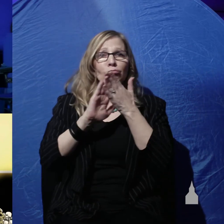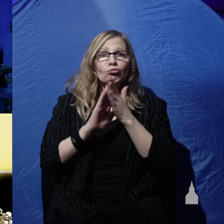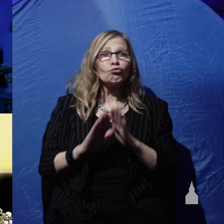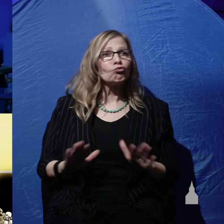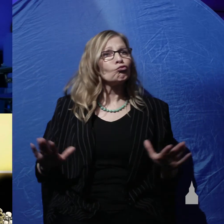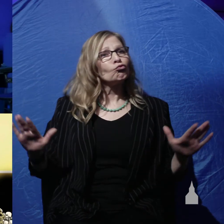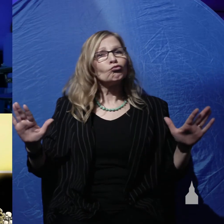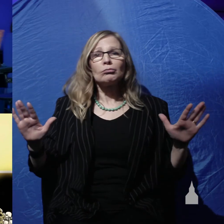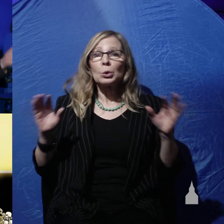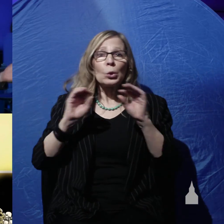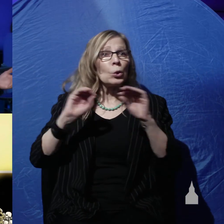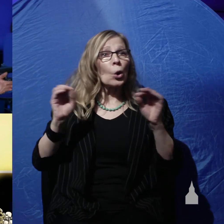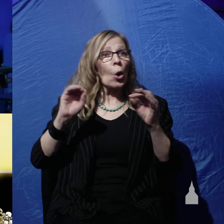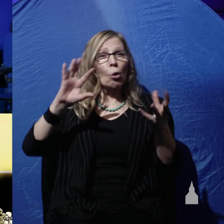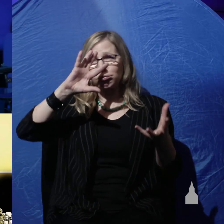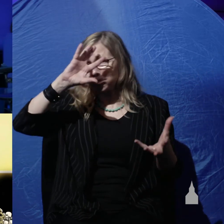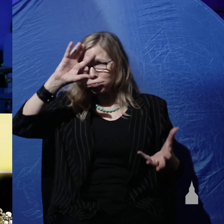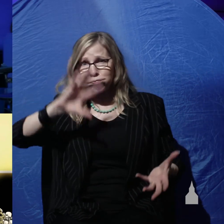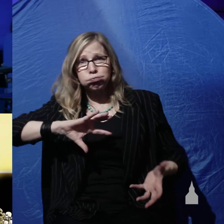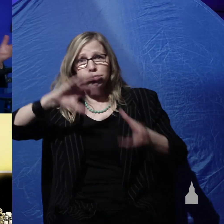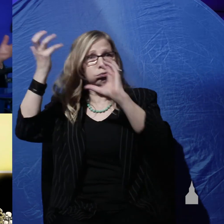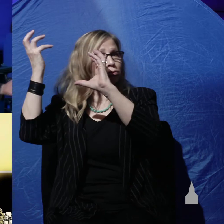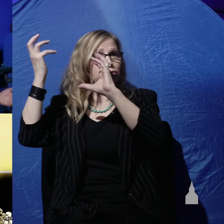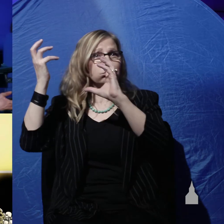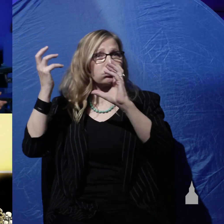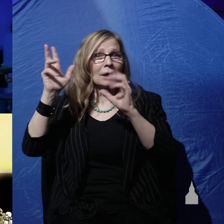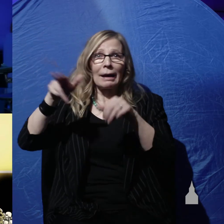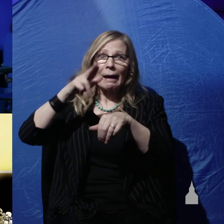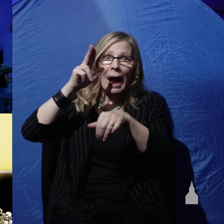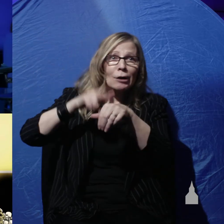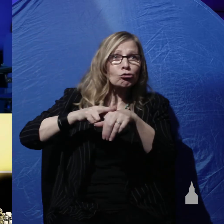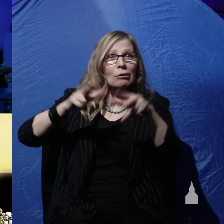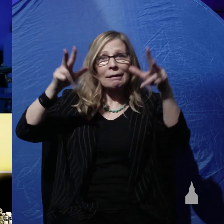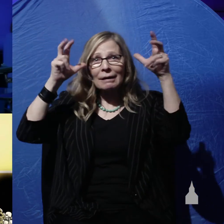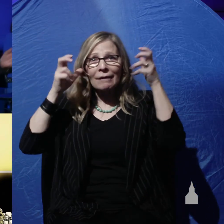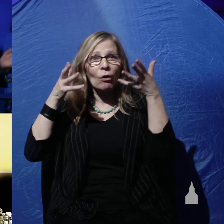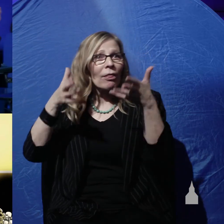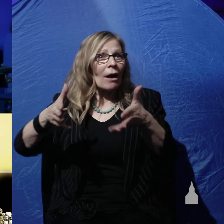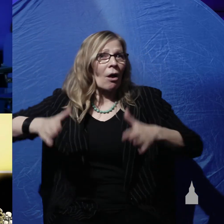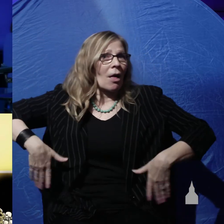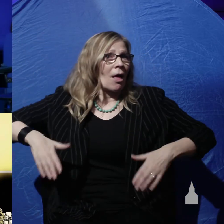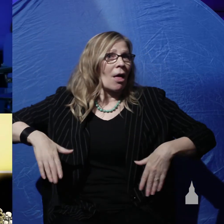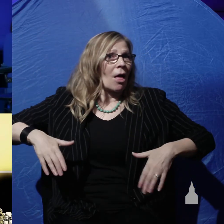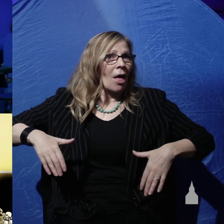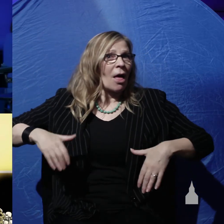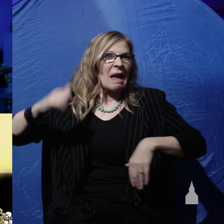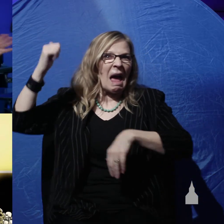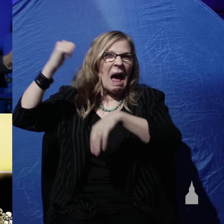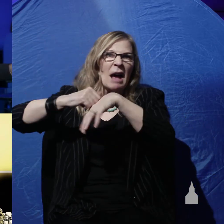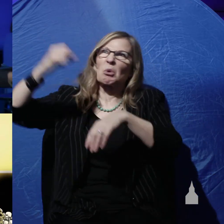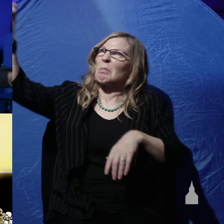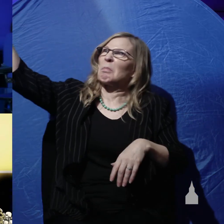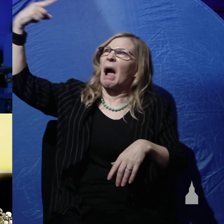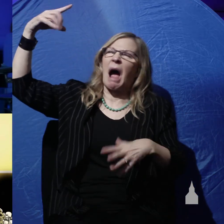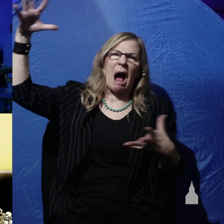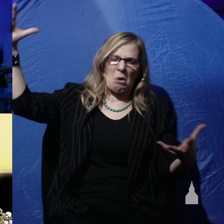There were no catastrophes there were no natural evils there were no asteroids slamming into the earth and wiping out creatures